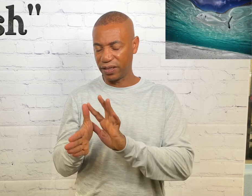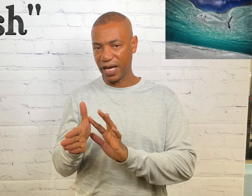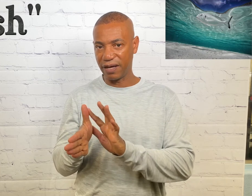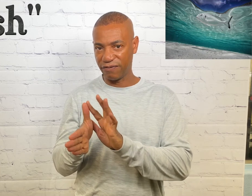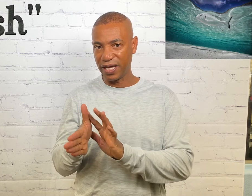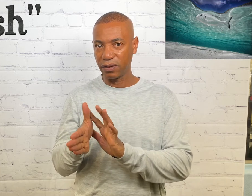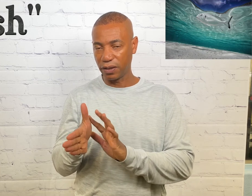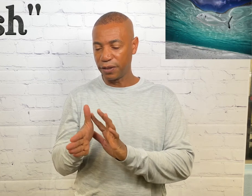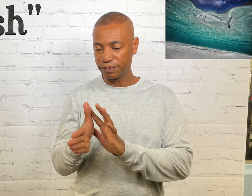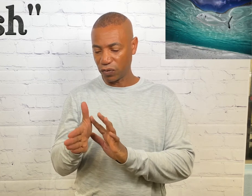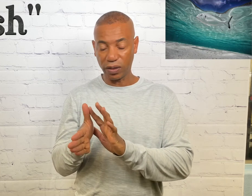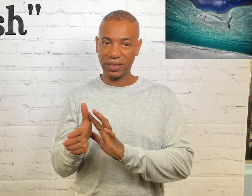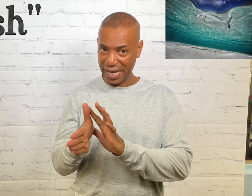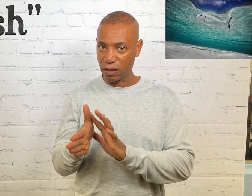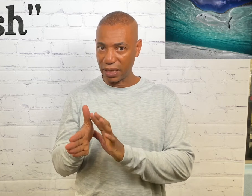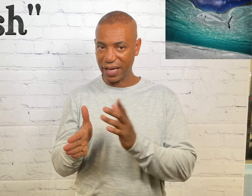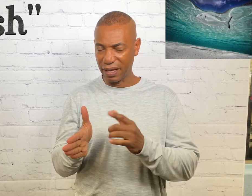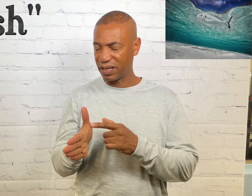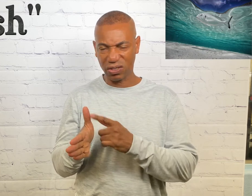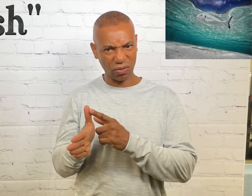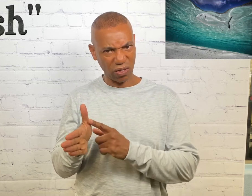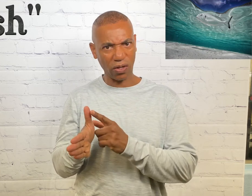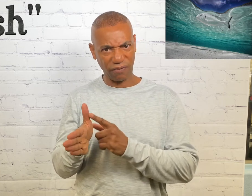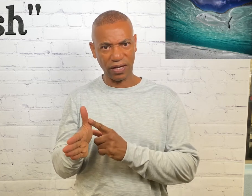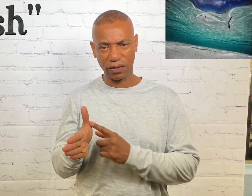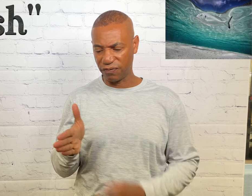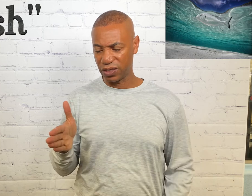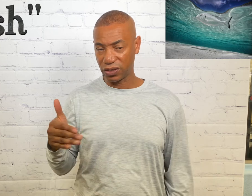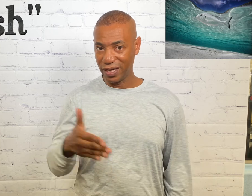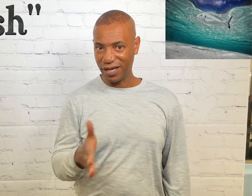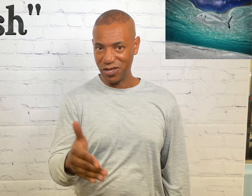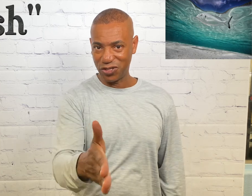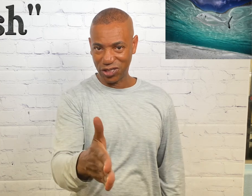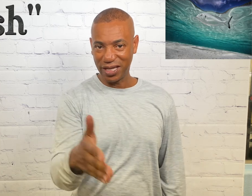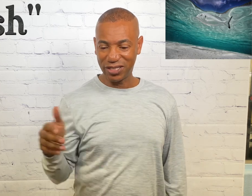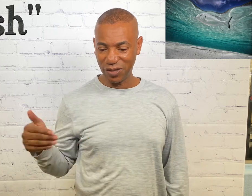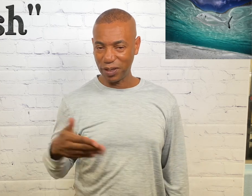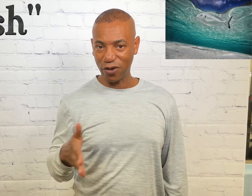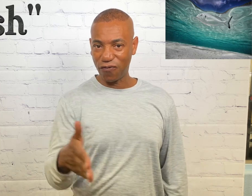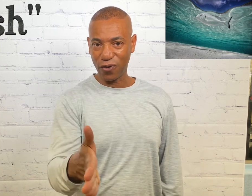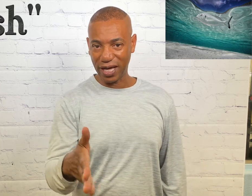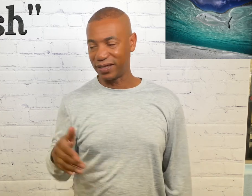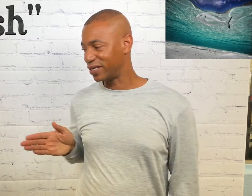fin or the scale. I think it's called the fin on the fish. You just simply go for it like this.